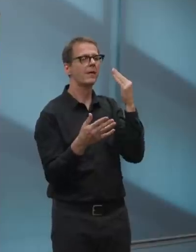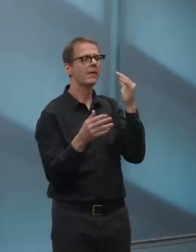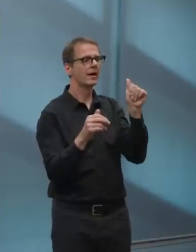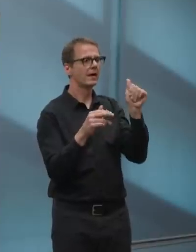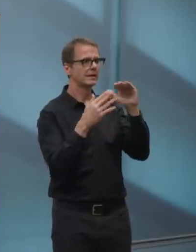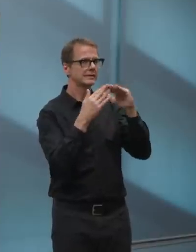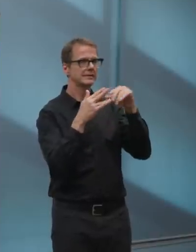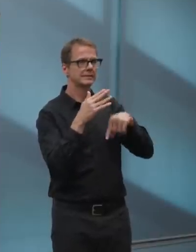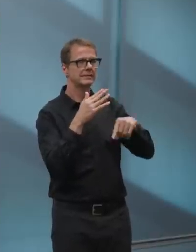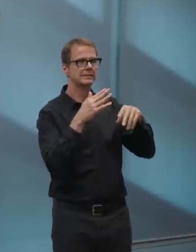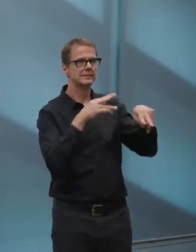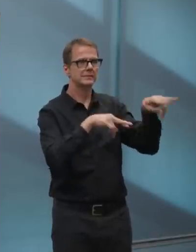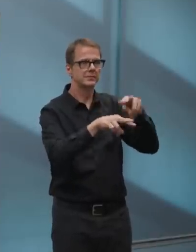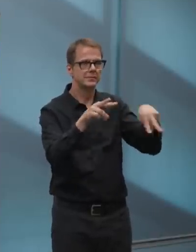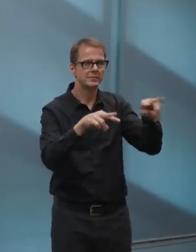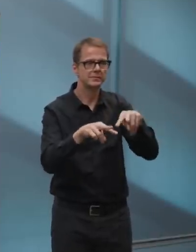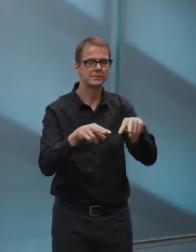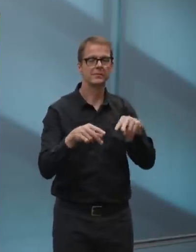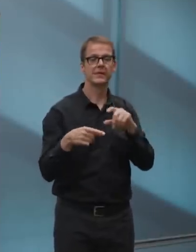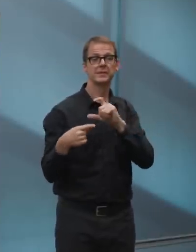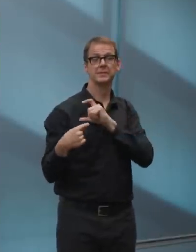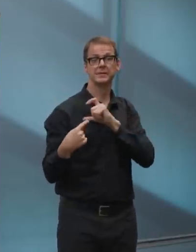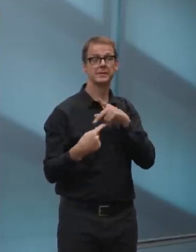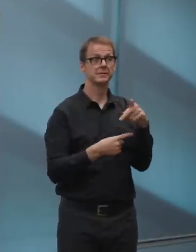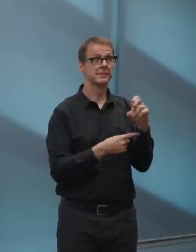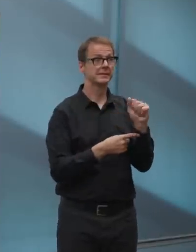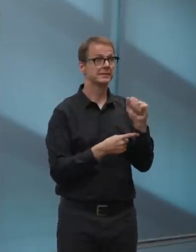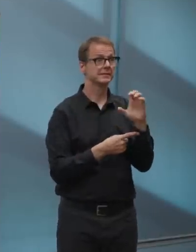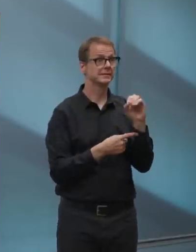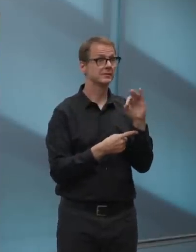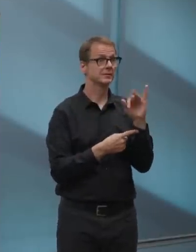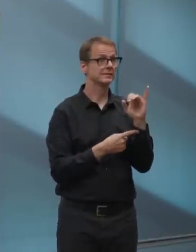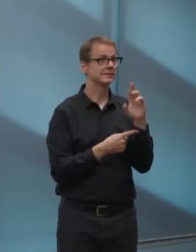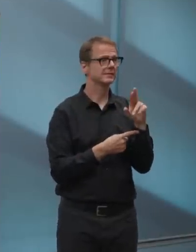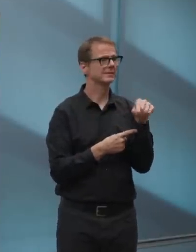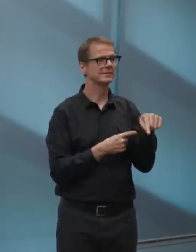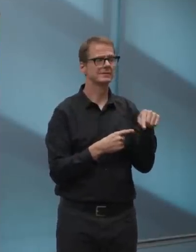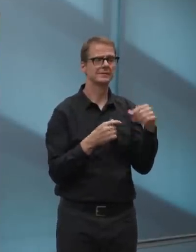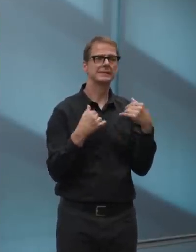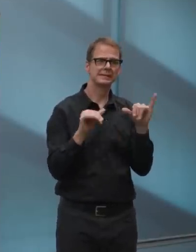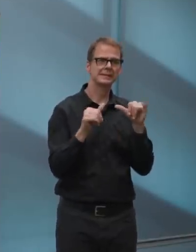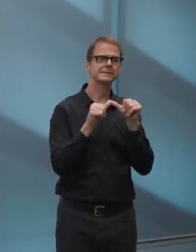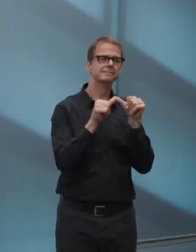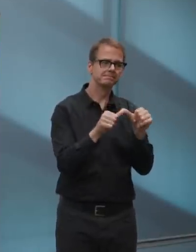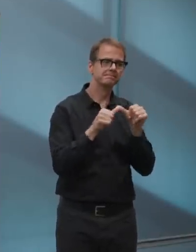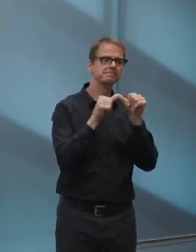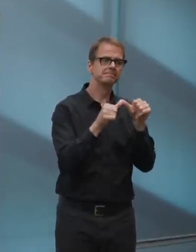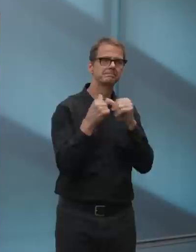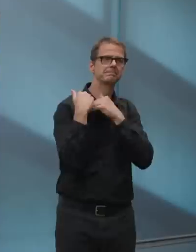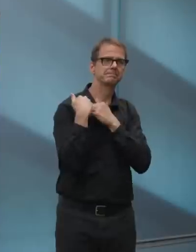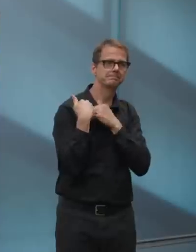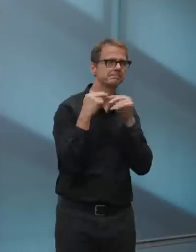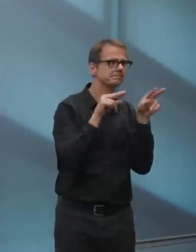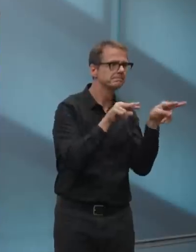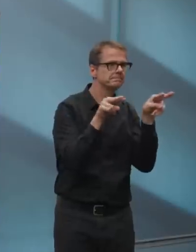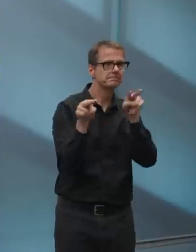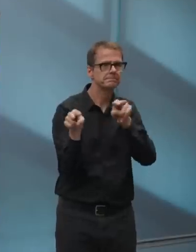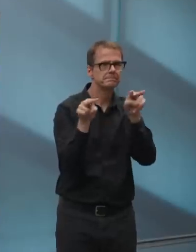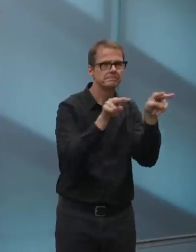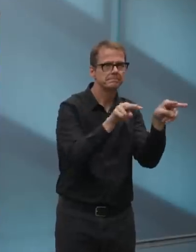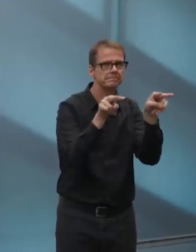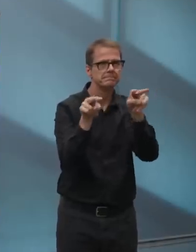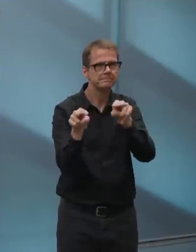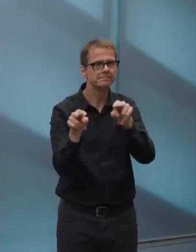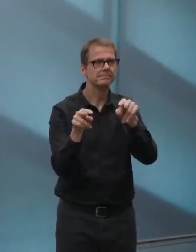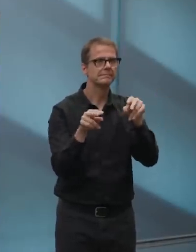if, if, uh, if there is, uh, indications from, from that, uh, that tip line on the website, uh, public